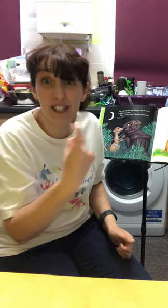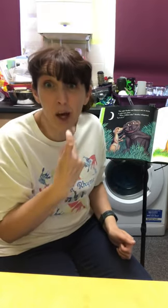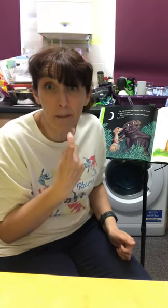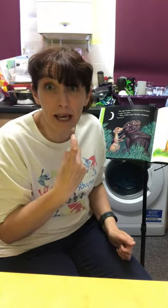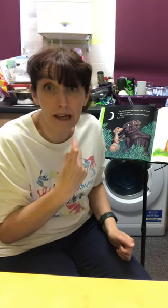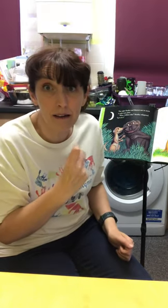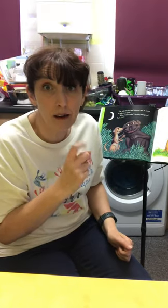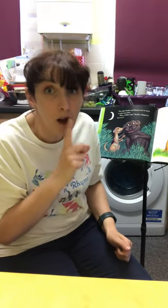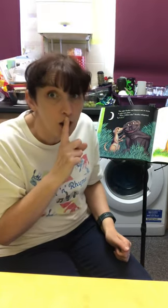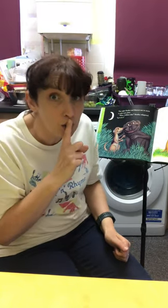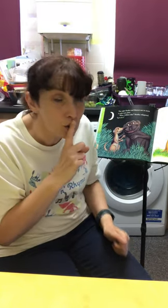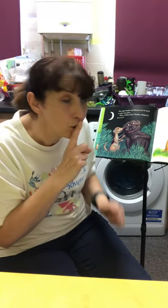coming!